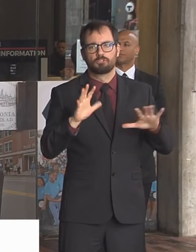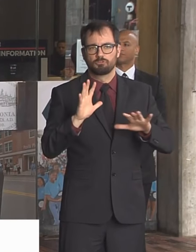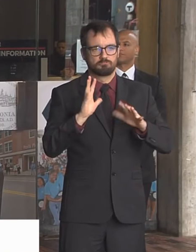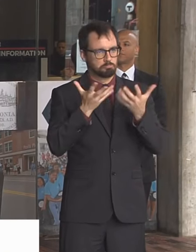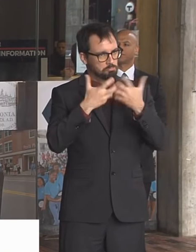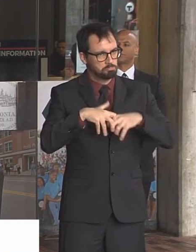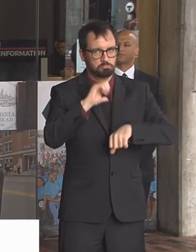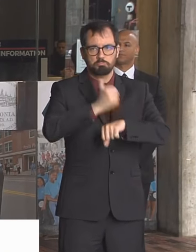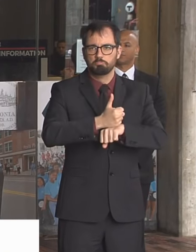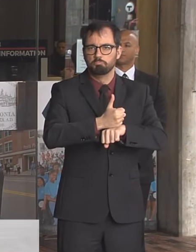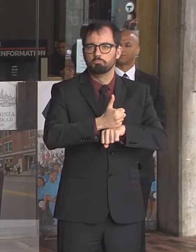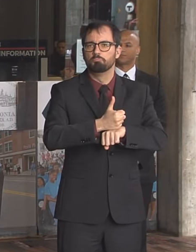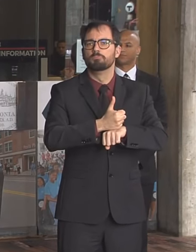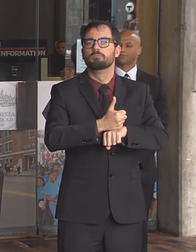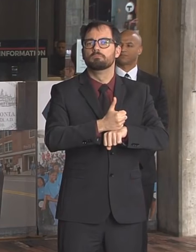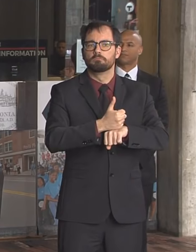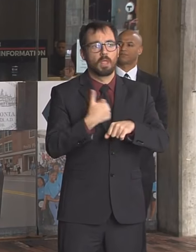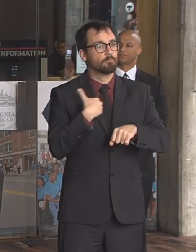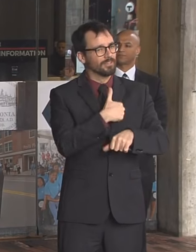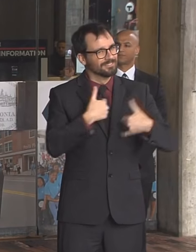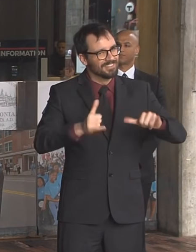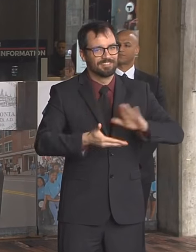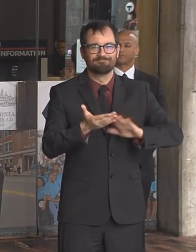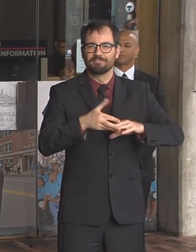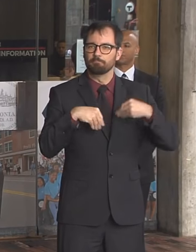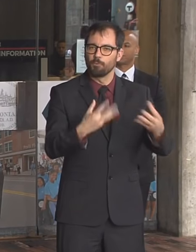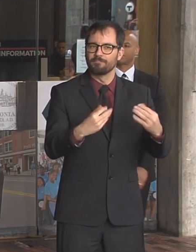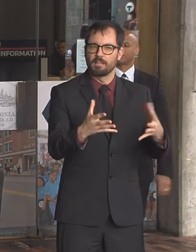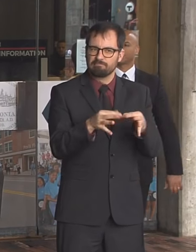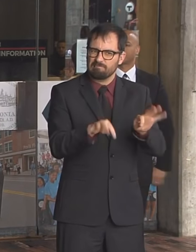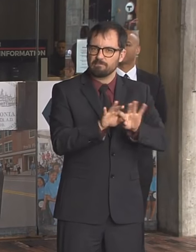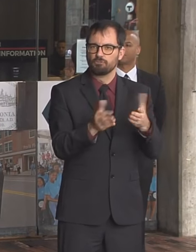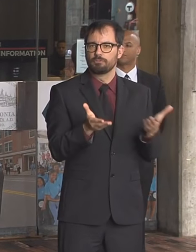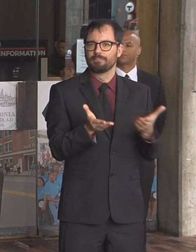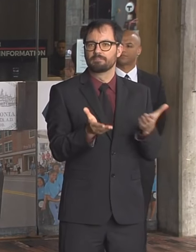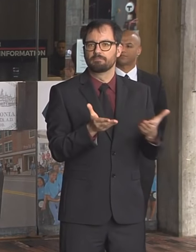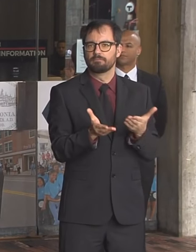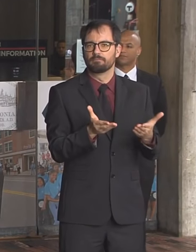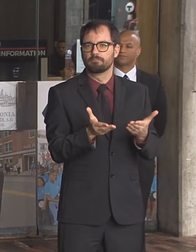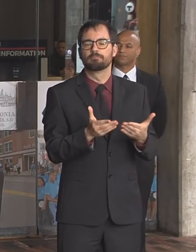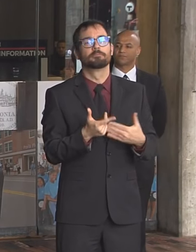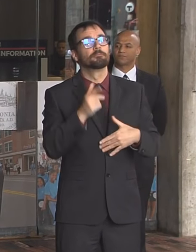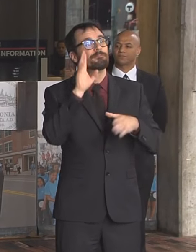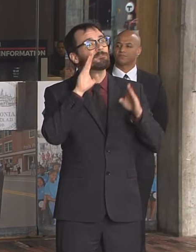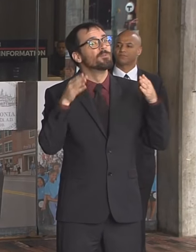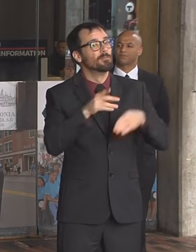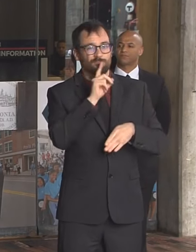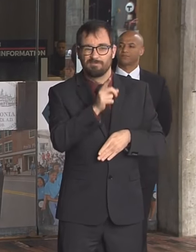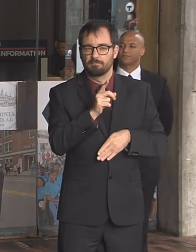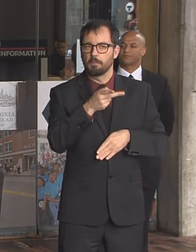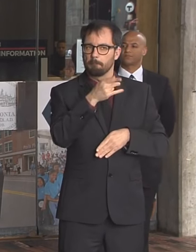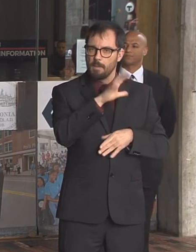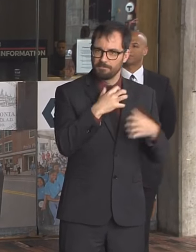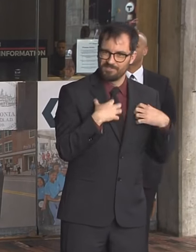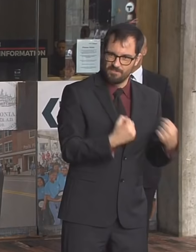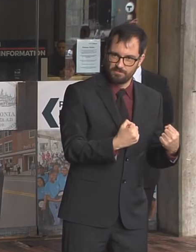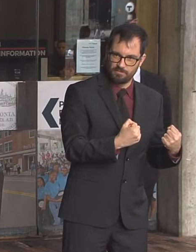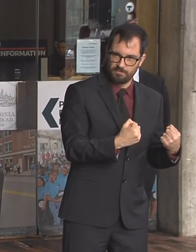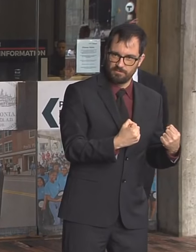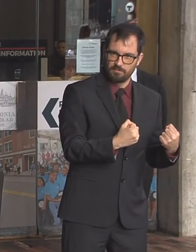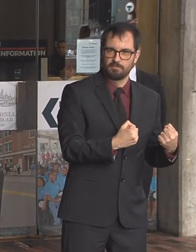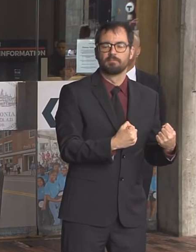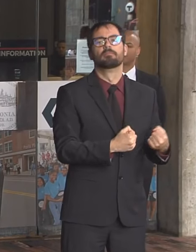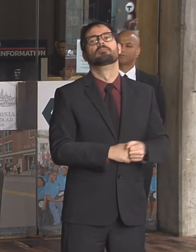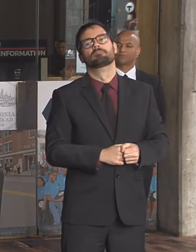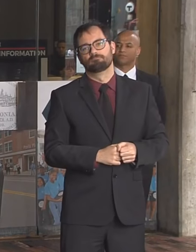Public safety, public health are priorities and the building is being continually cleaned. We're keeping the city running, but the public